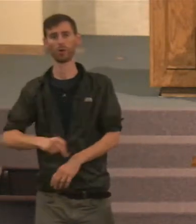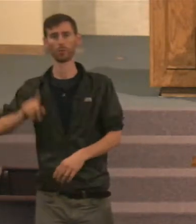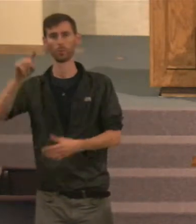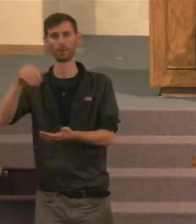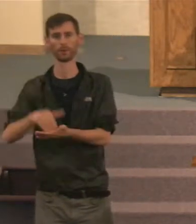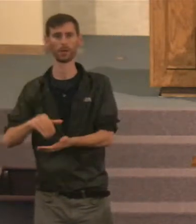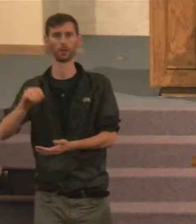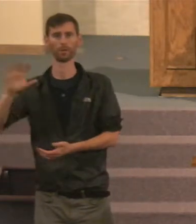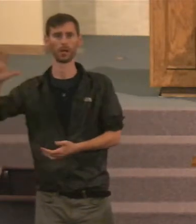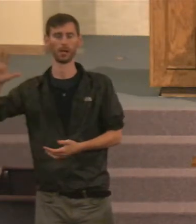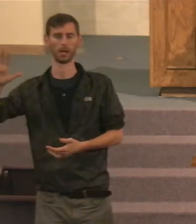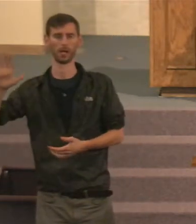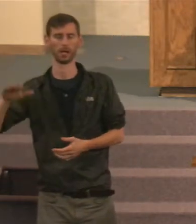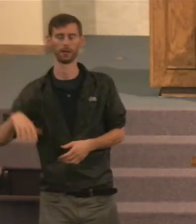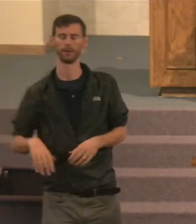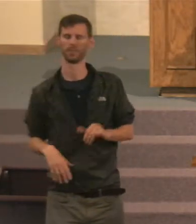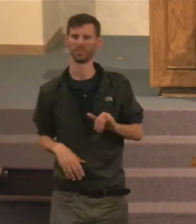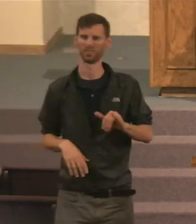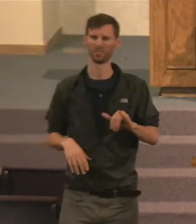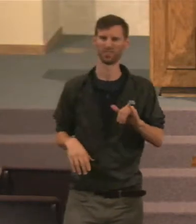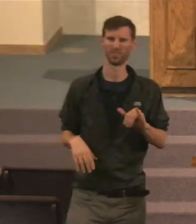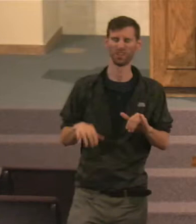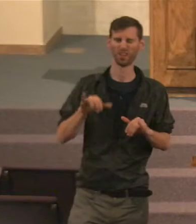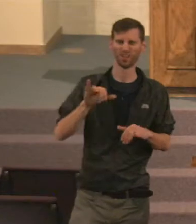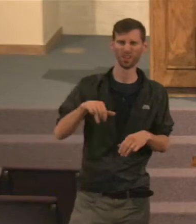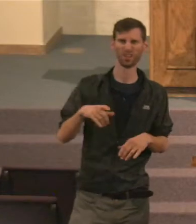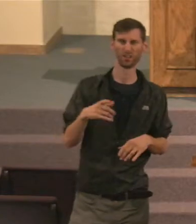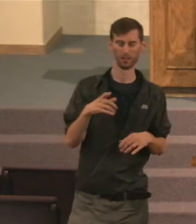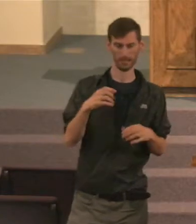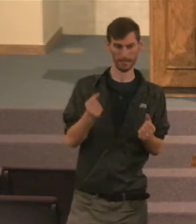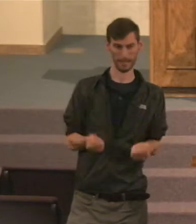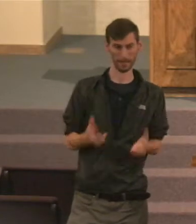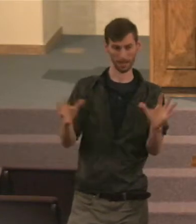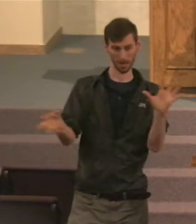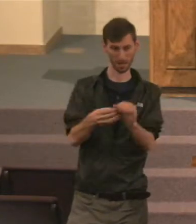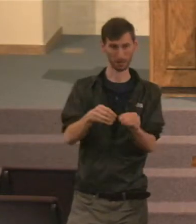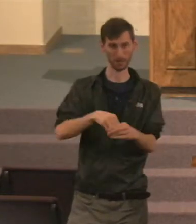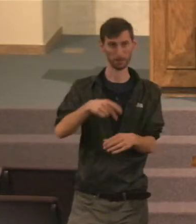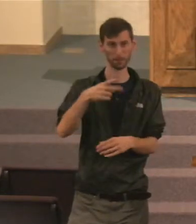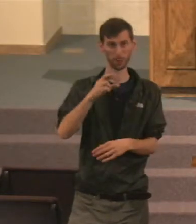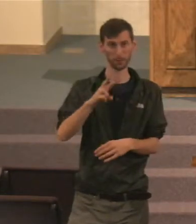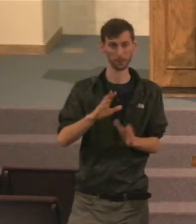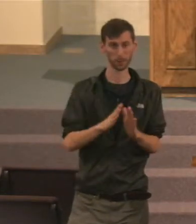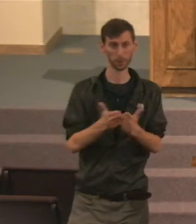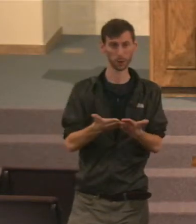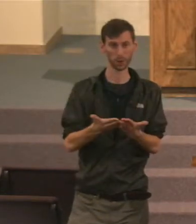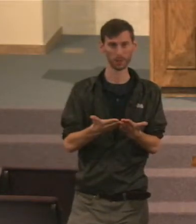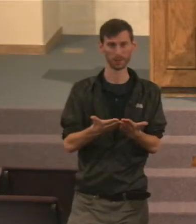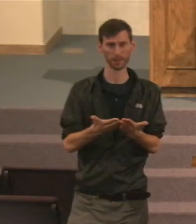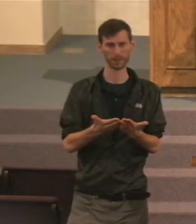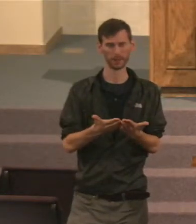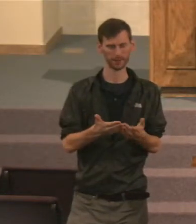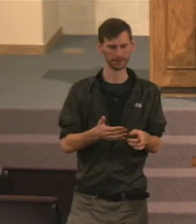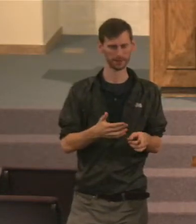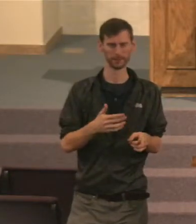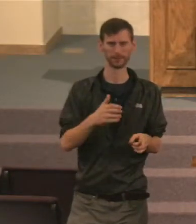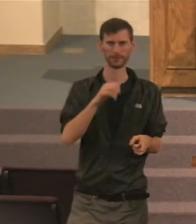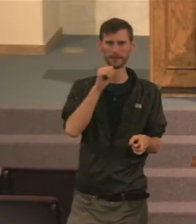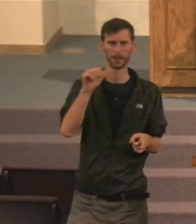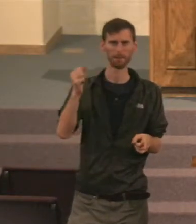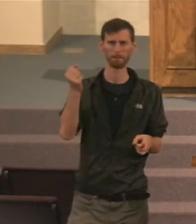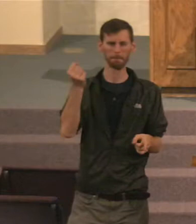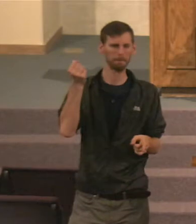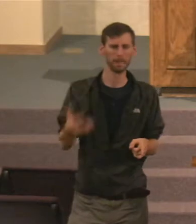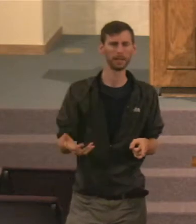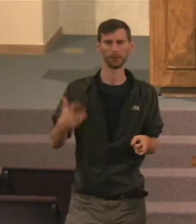There are not that many proverbs, In the book of proverbs. But it says, That he wrote, 3,000, Or spoke 3,000